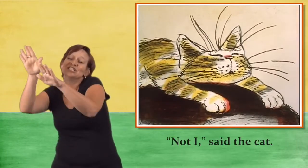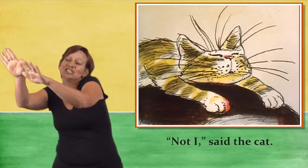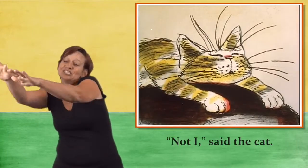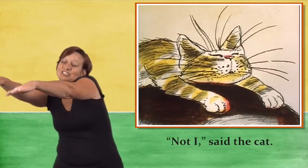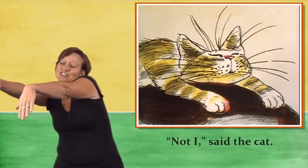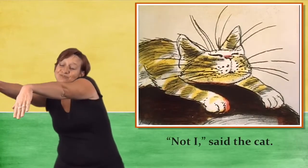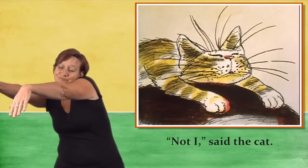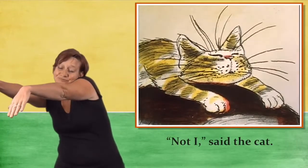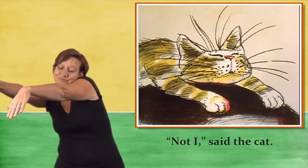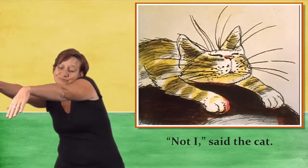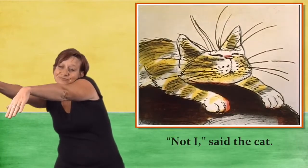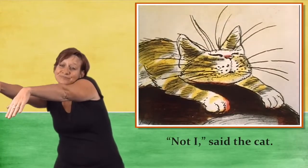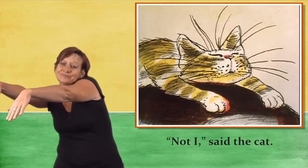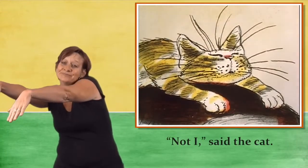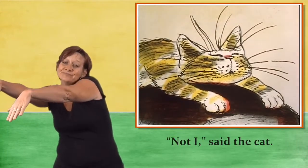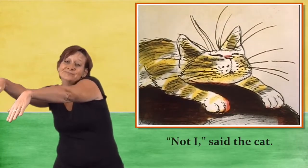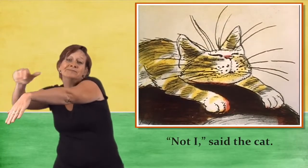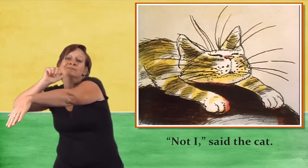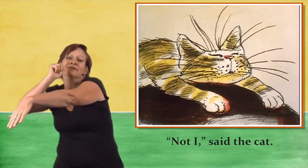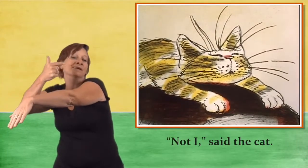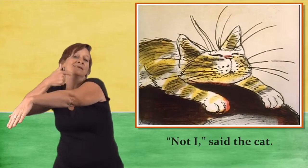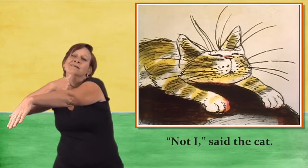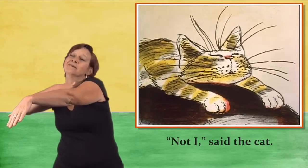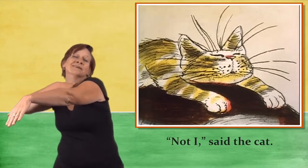not I said the cat